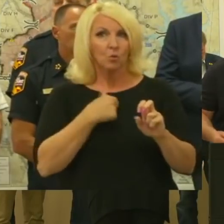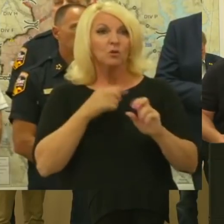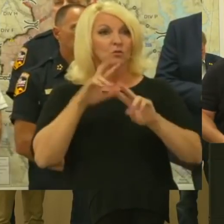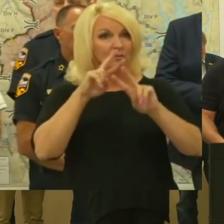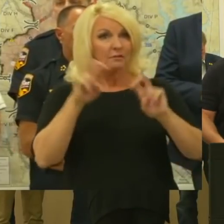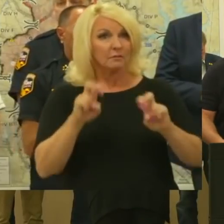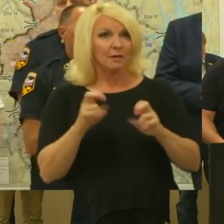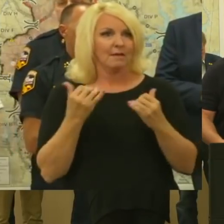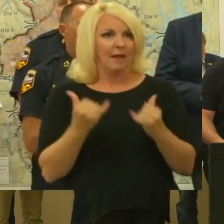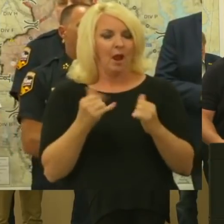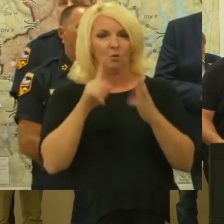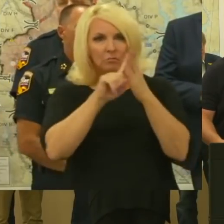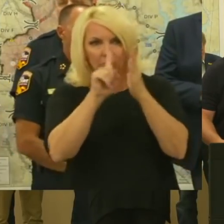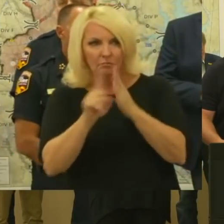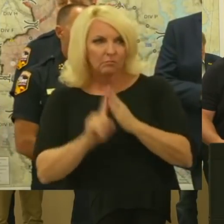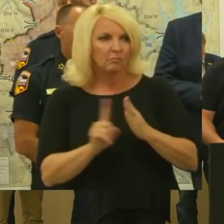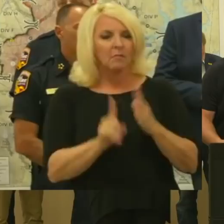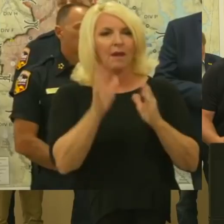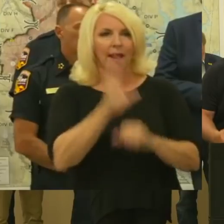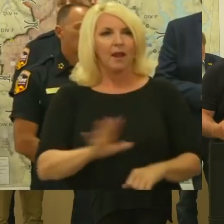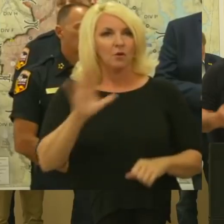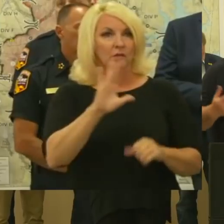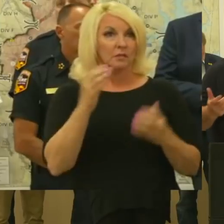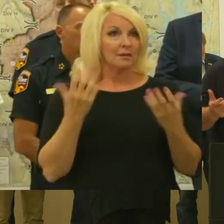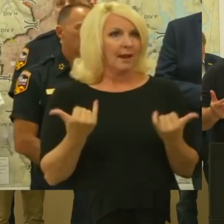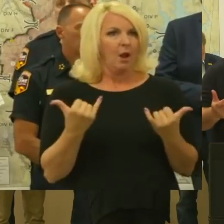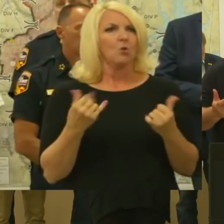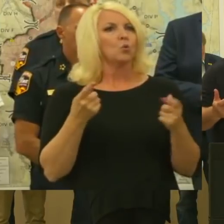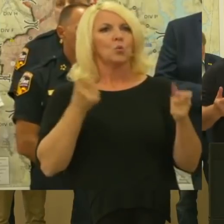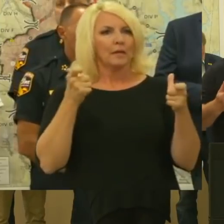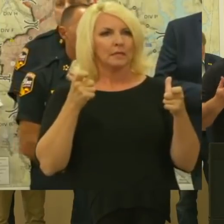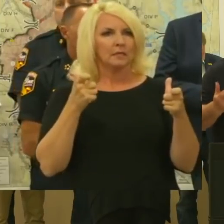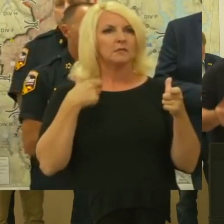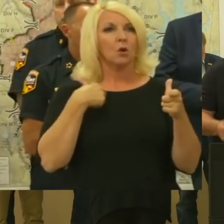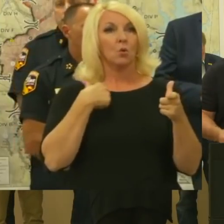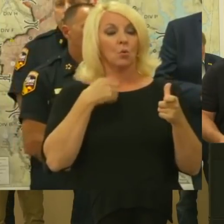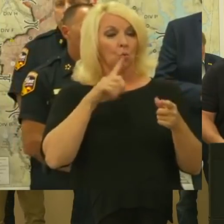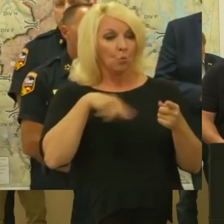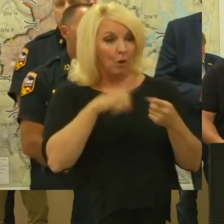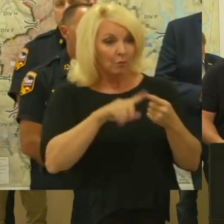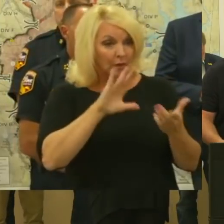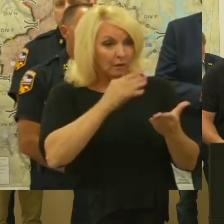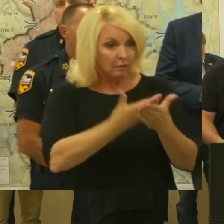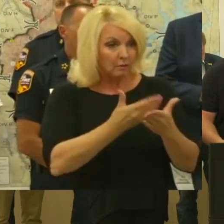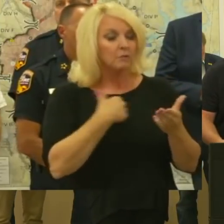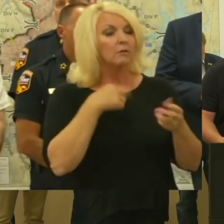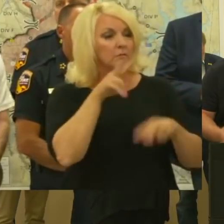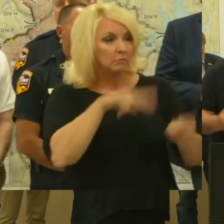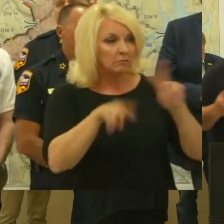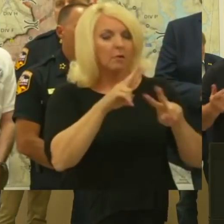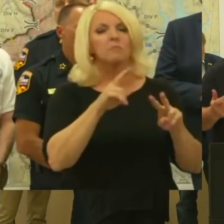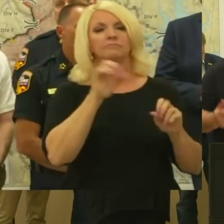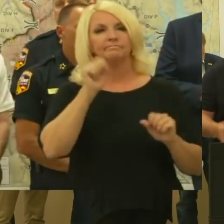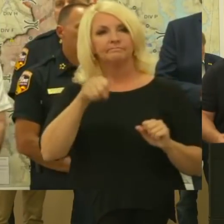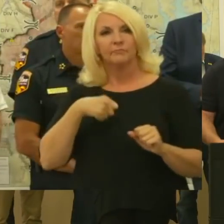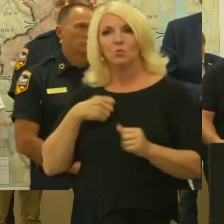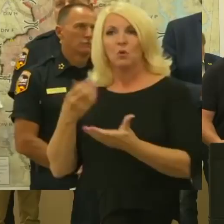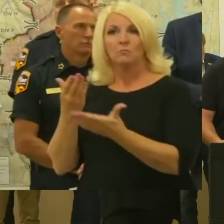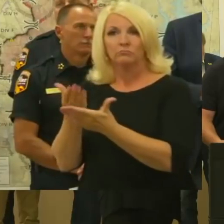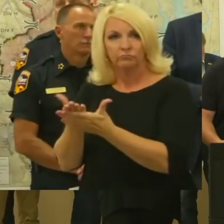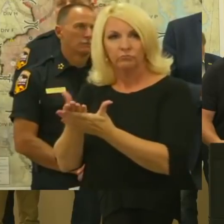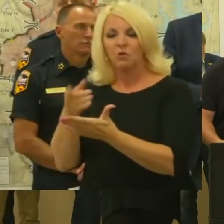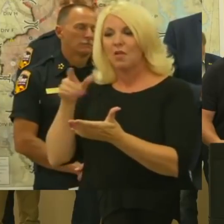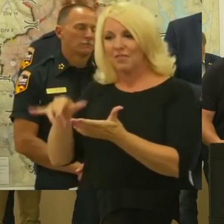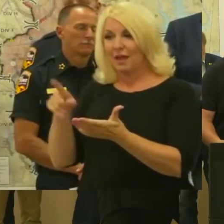Once we do the inspection, we turn around and provide assistance in the form of rental assistance if there's rental space available.